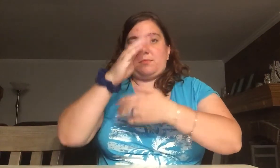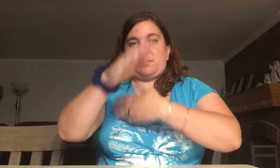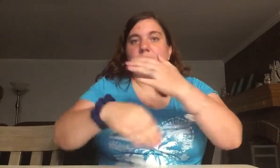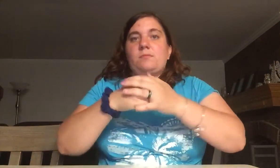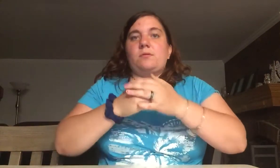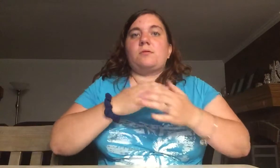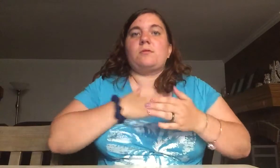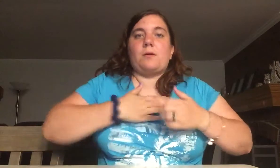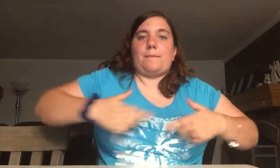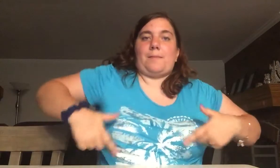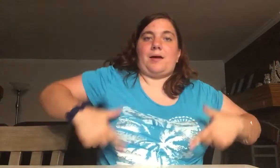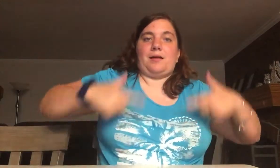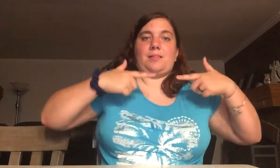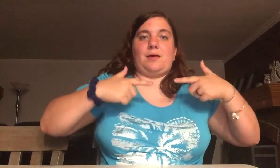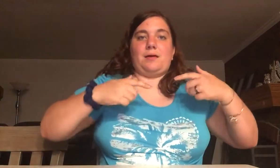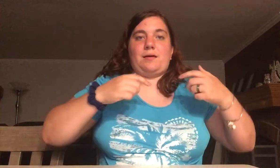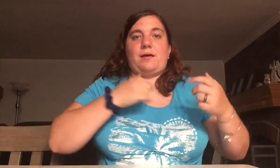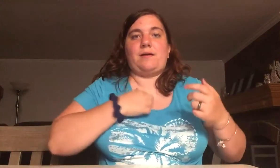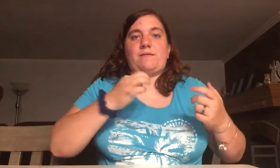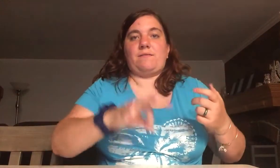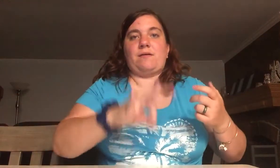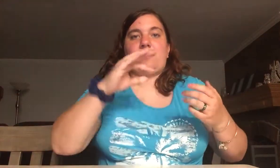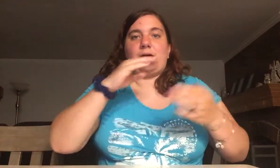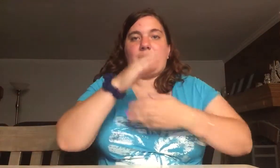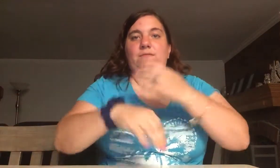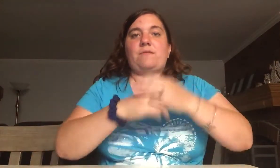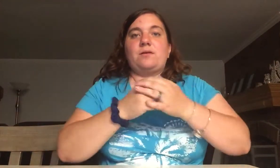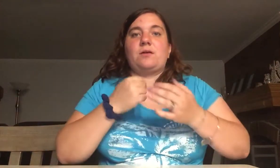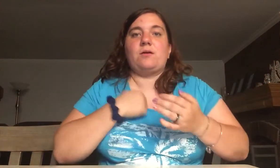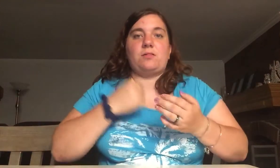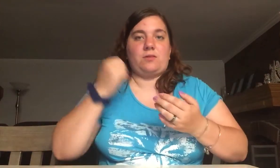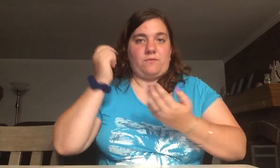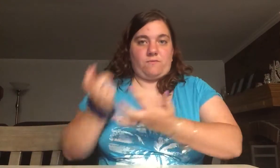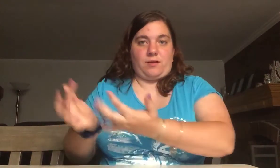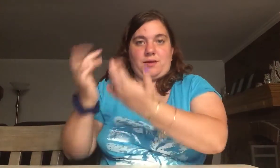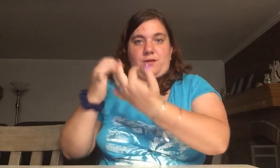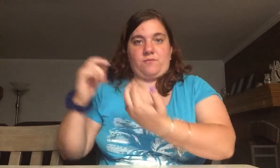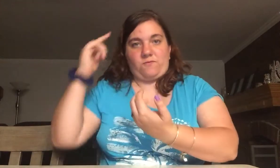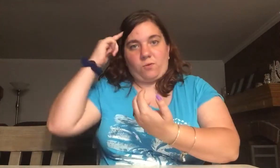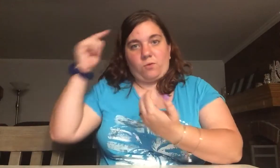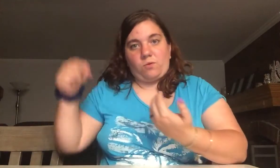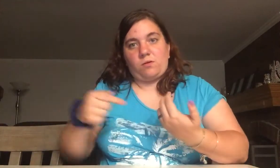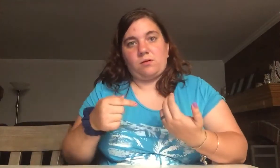remember all my life, I found all I've waited for,